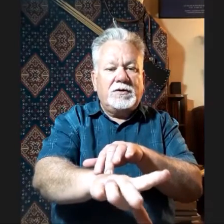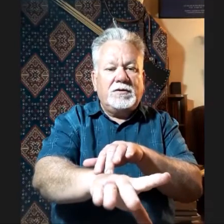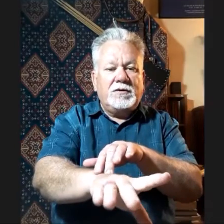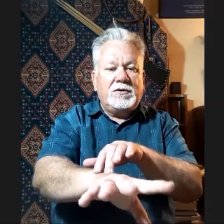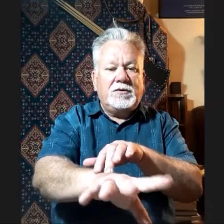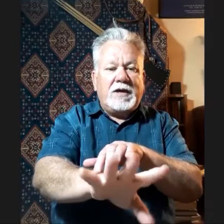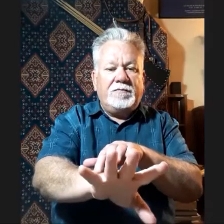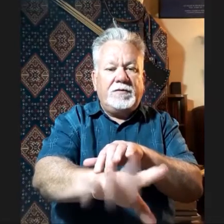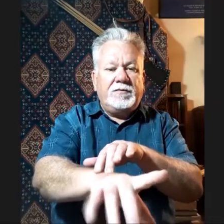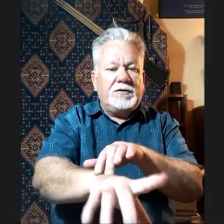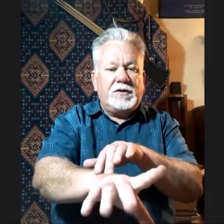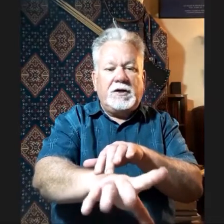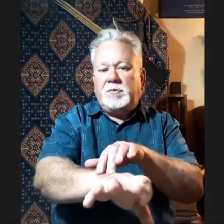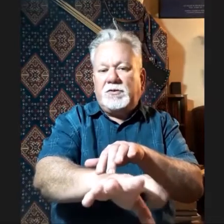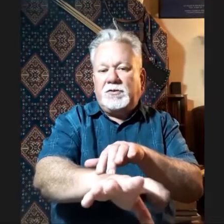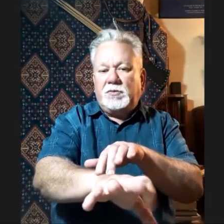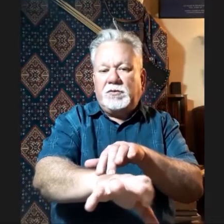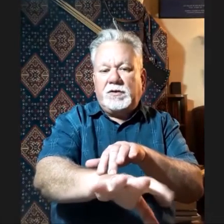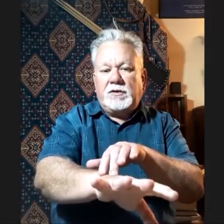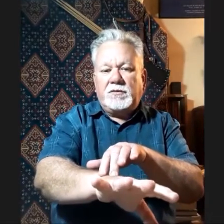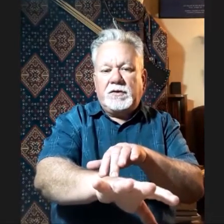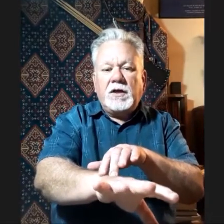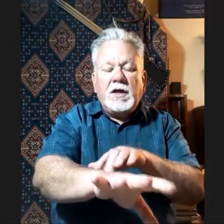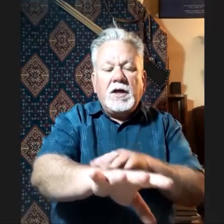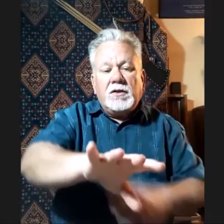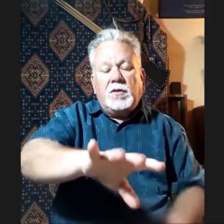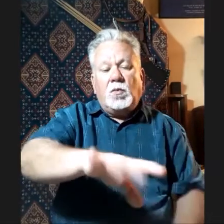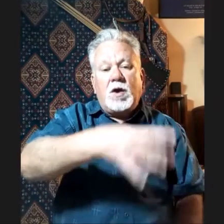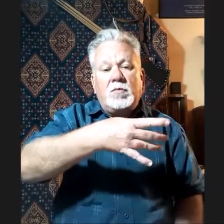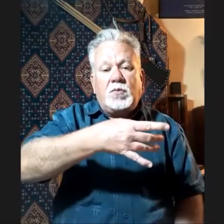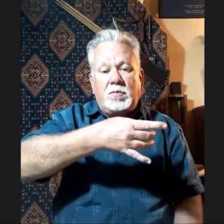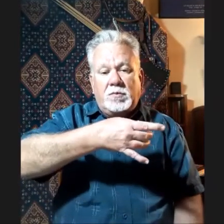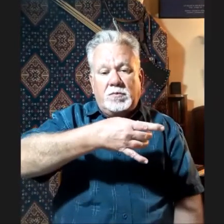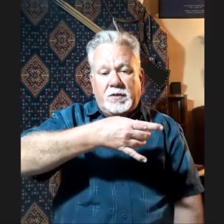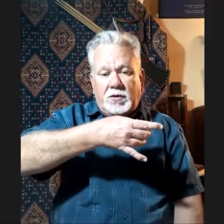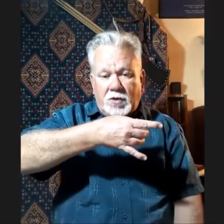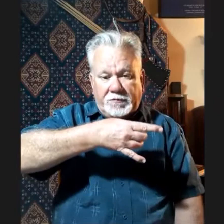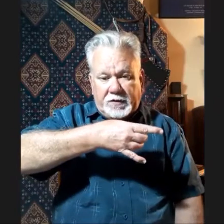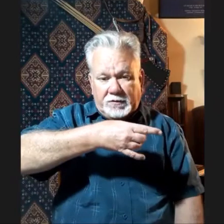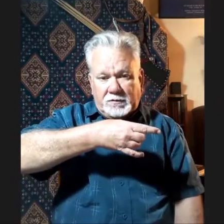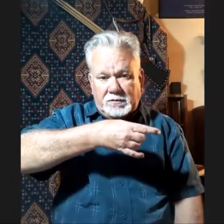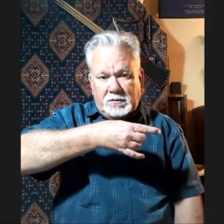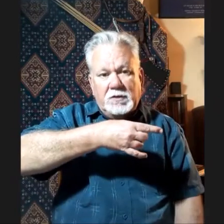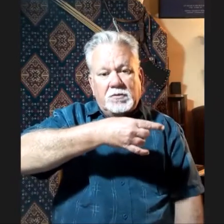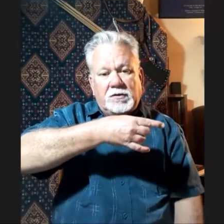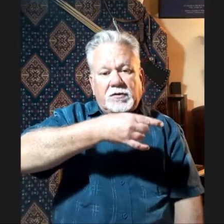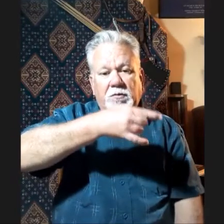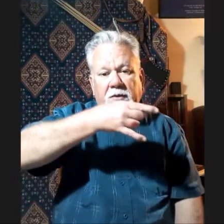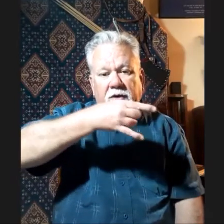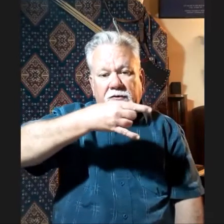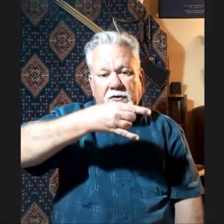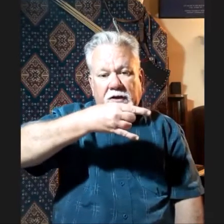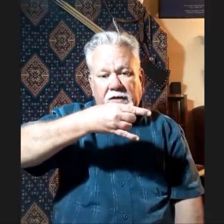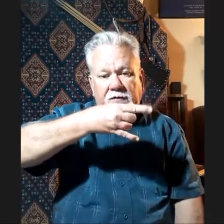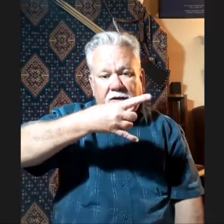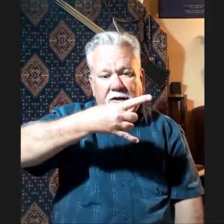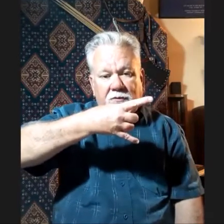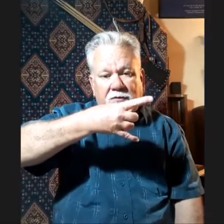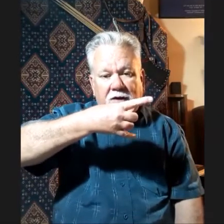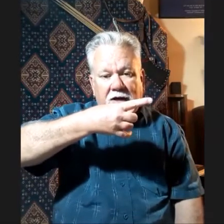can have your fingers in any position and move the index finger. The one problem that I found was as the bows got heavier, it was harder